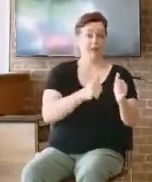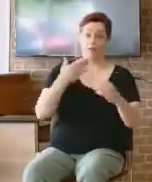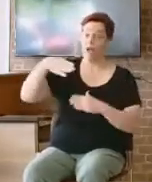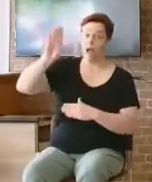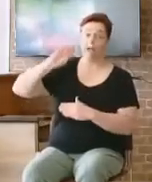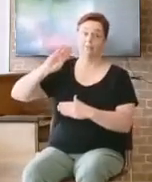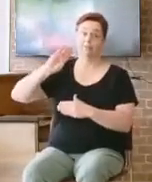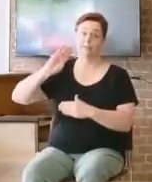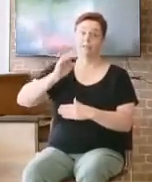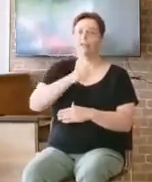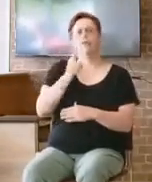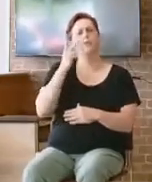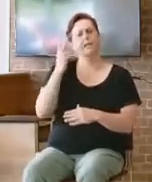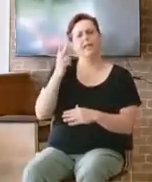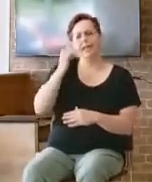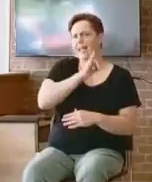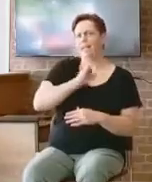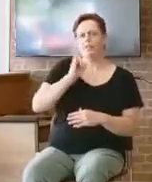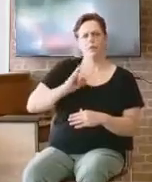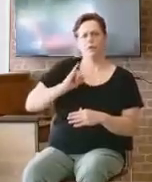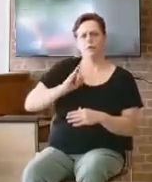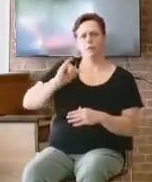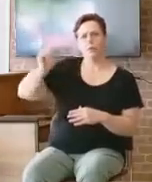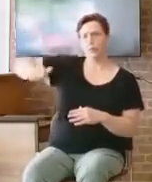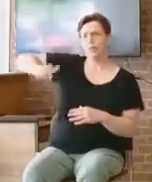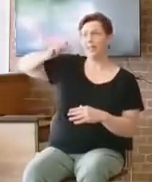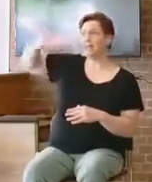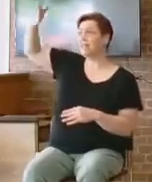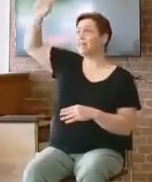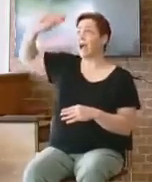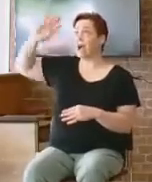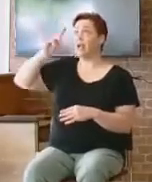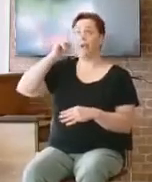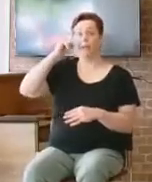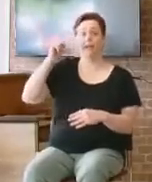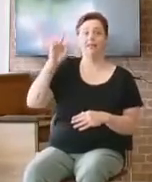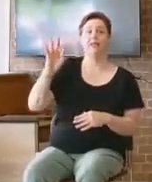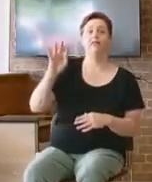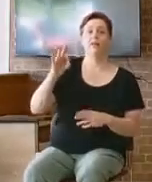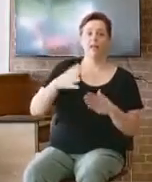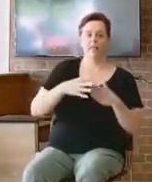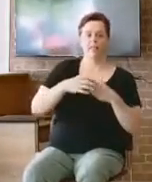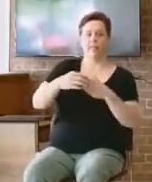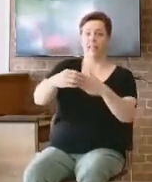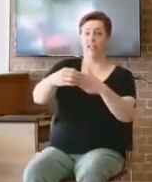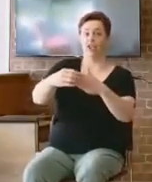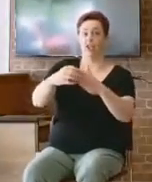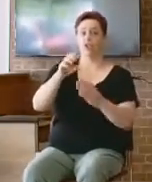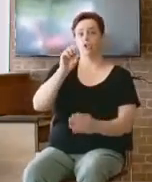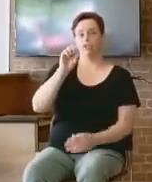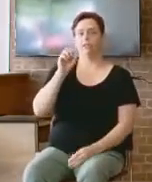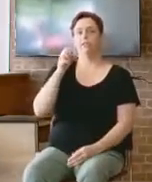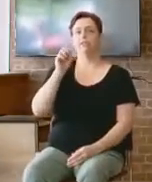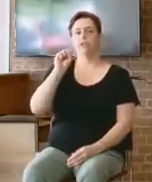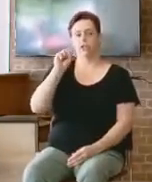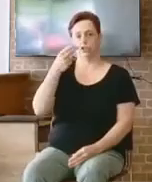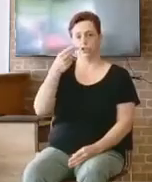the people, because of leadership. Today in churches, people turn away from God because of people.